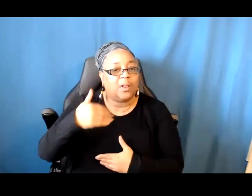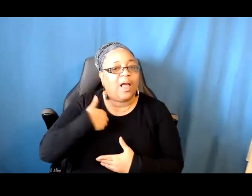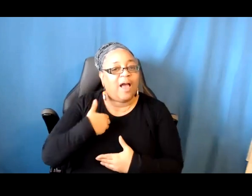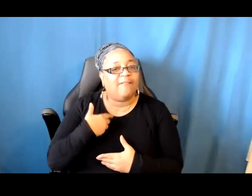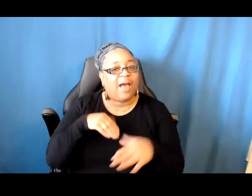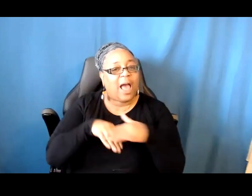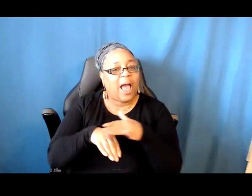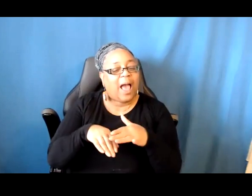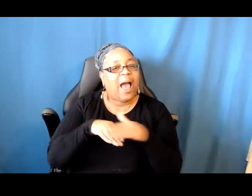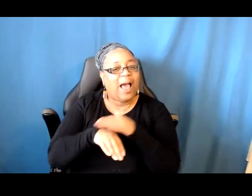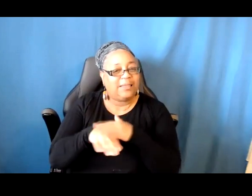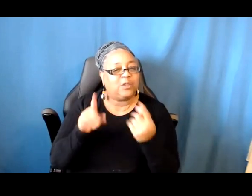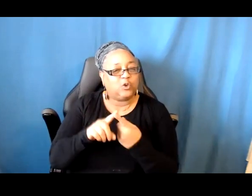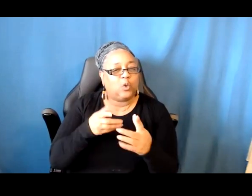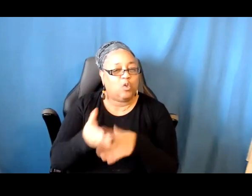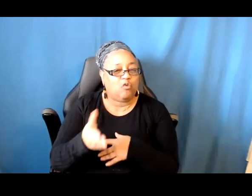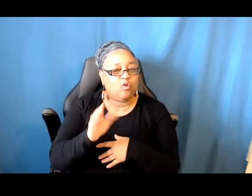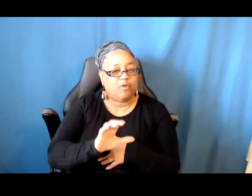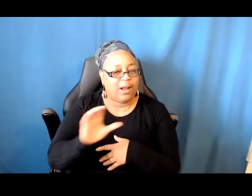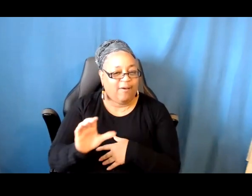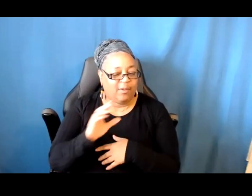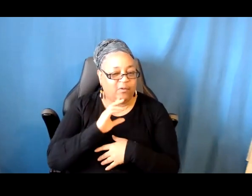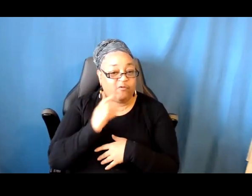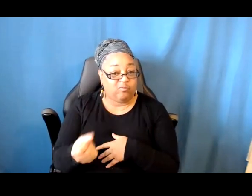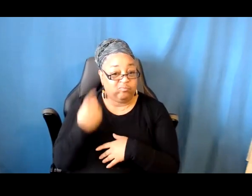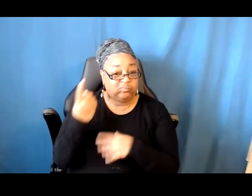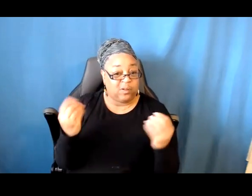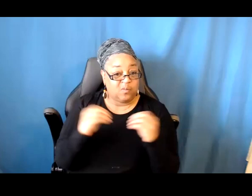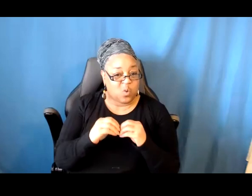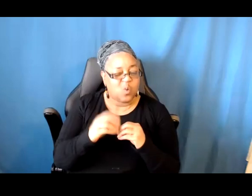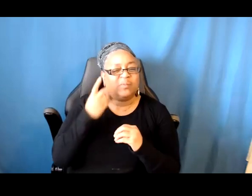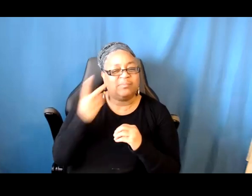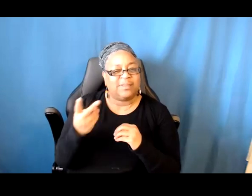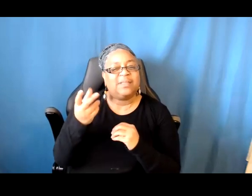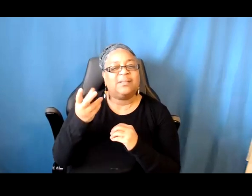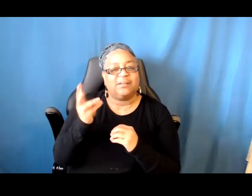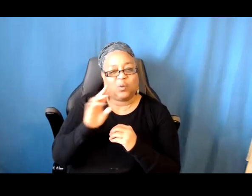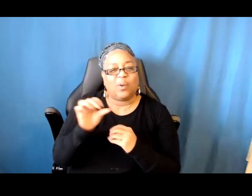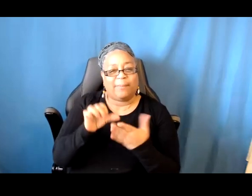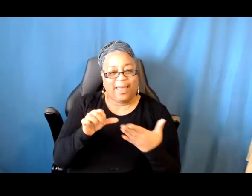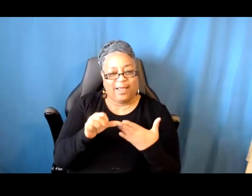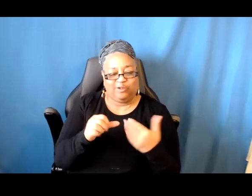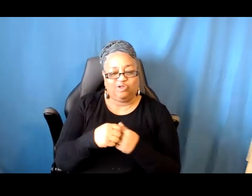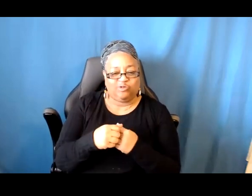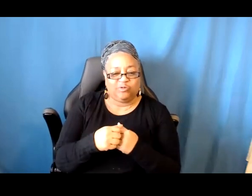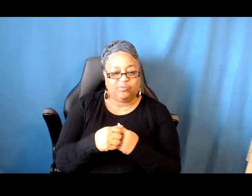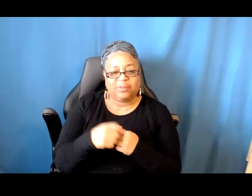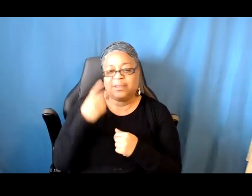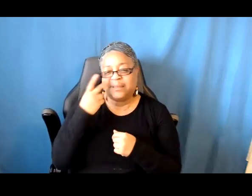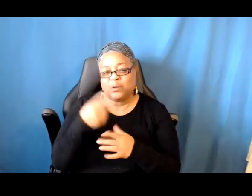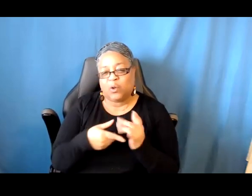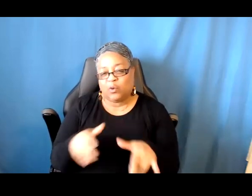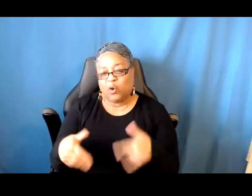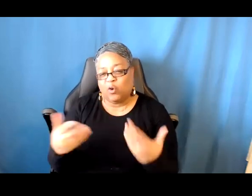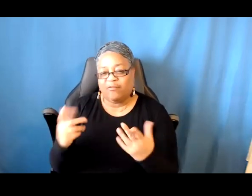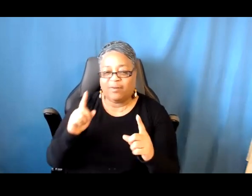For a sort of better understanding, again, please do see the website, the different workshops we've offered, the different kinds of conversations we've